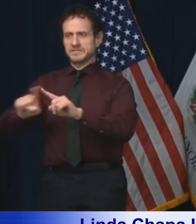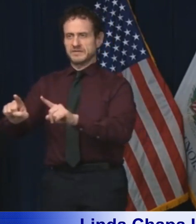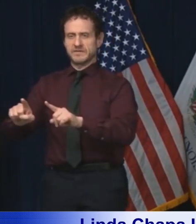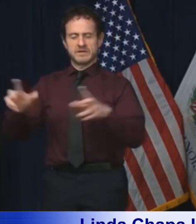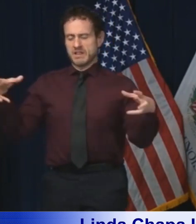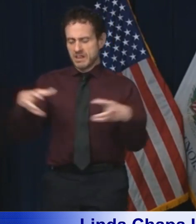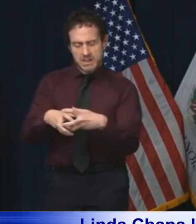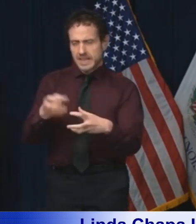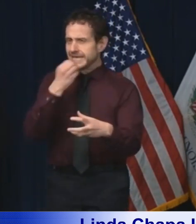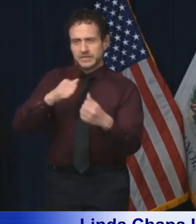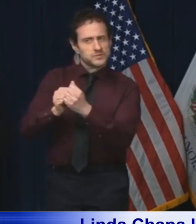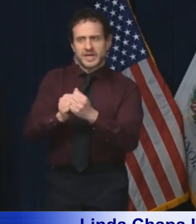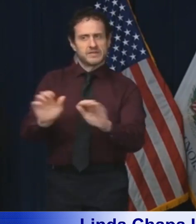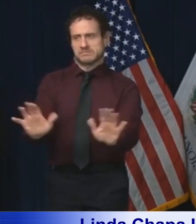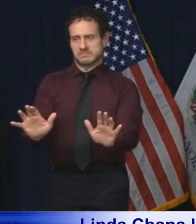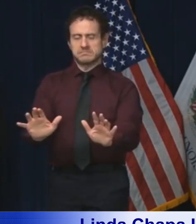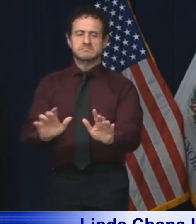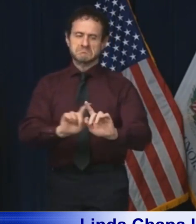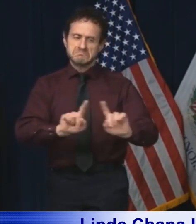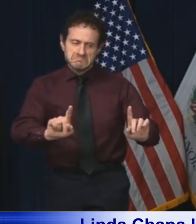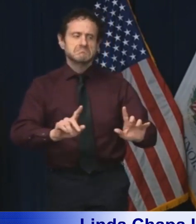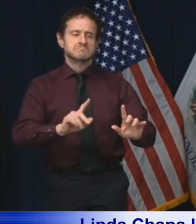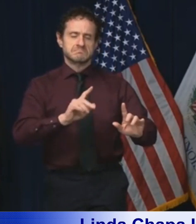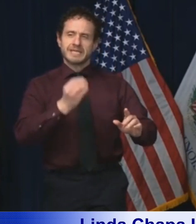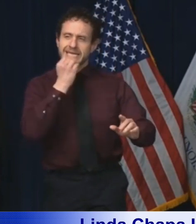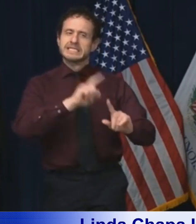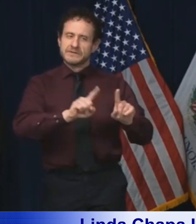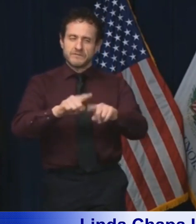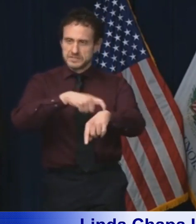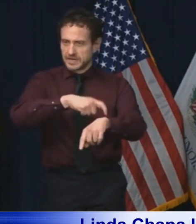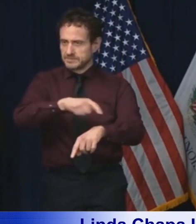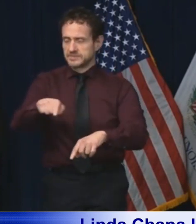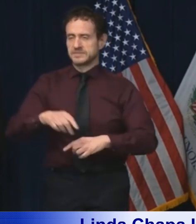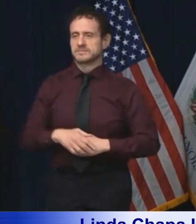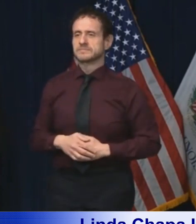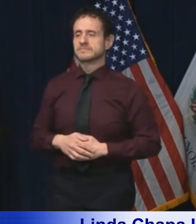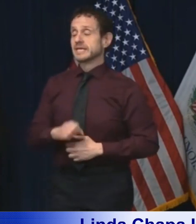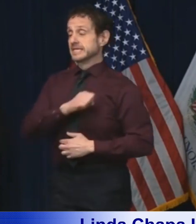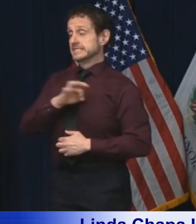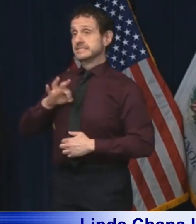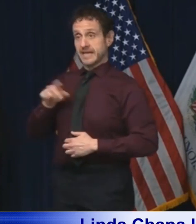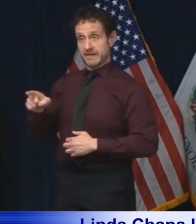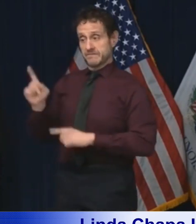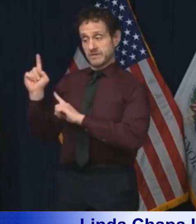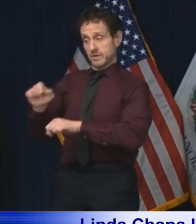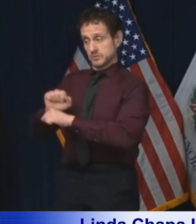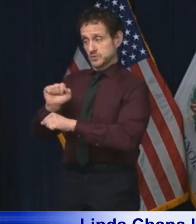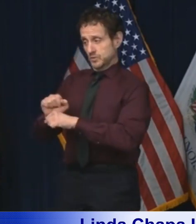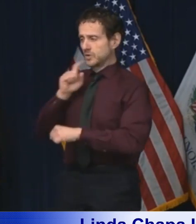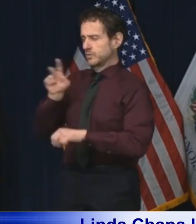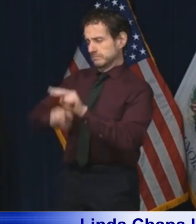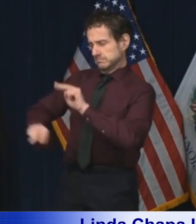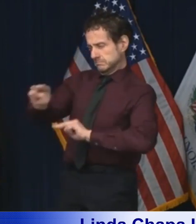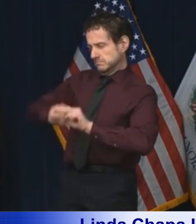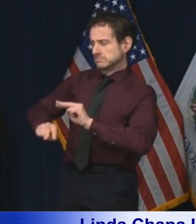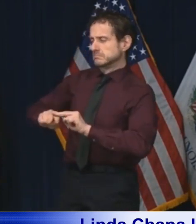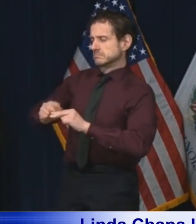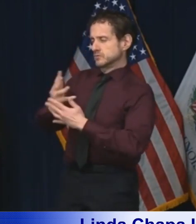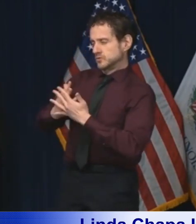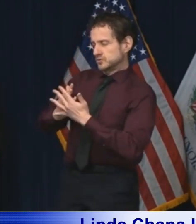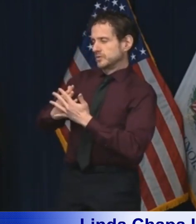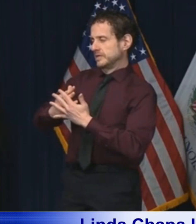employees and essential vendors are subject to pre-shifts health screening to include